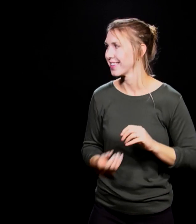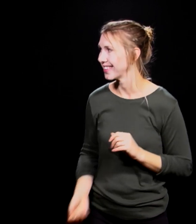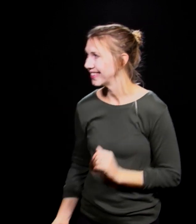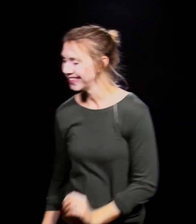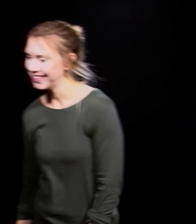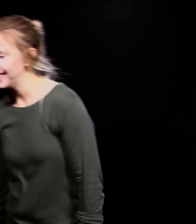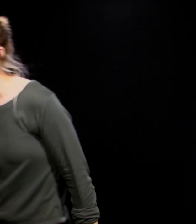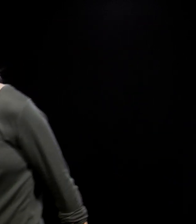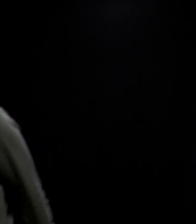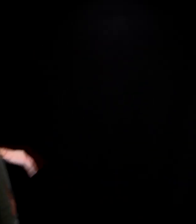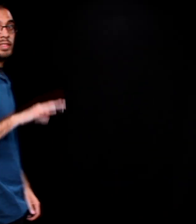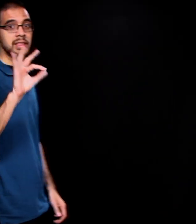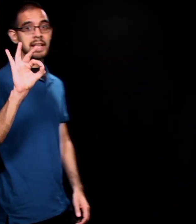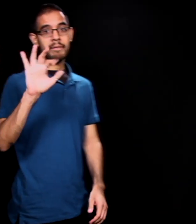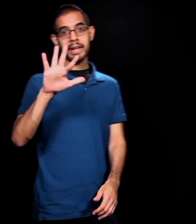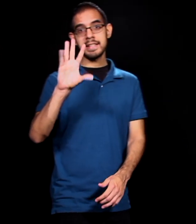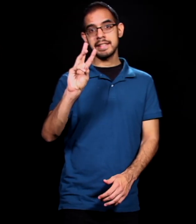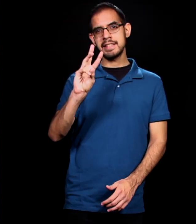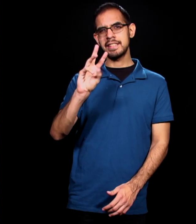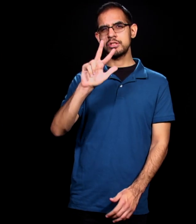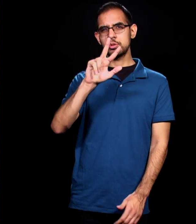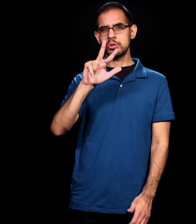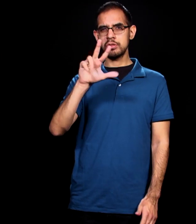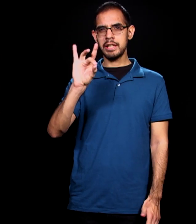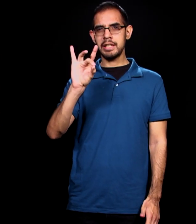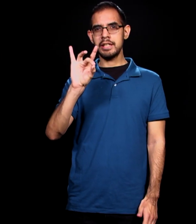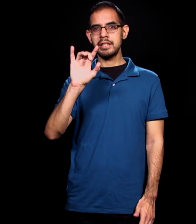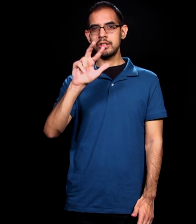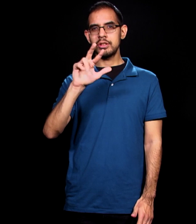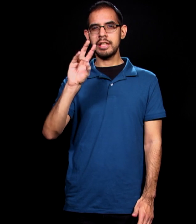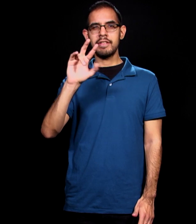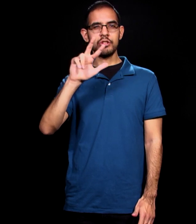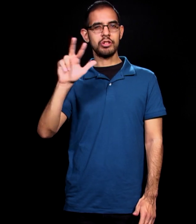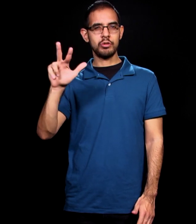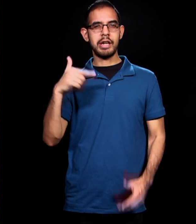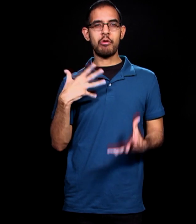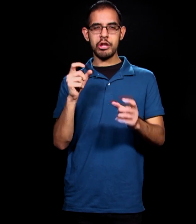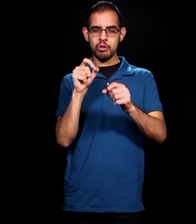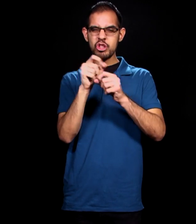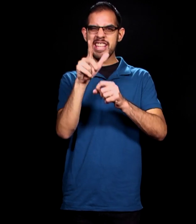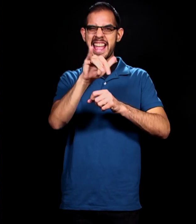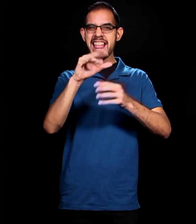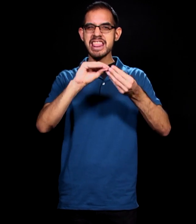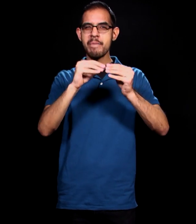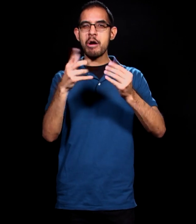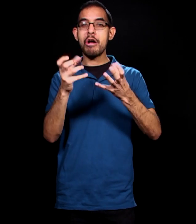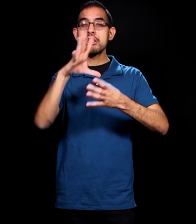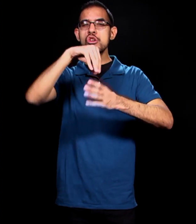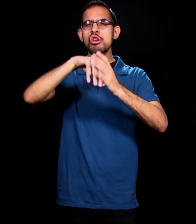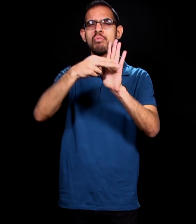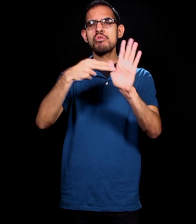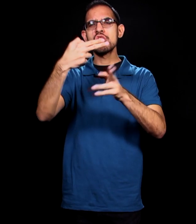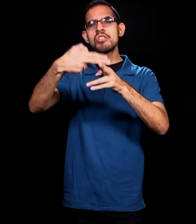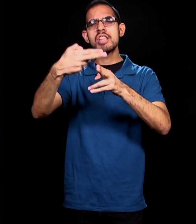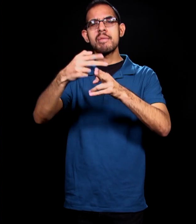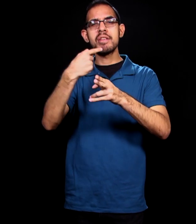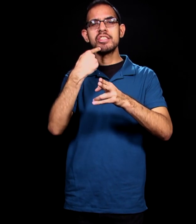-238-3733. want you to text that number. I want you to include your name and just type the word salvation.